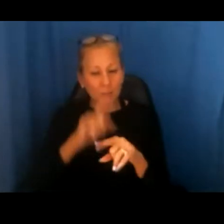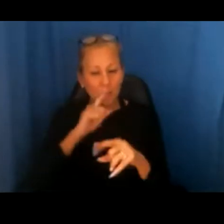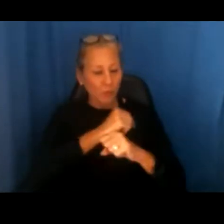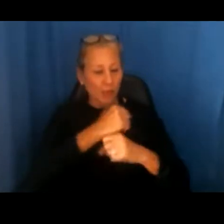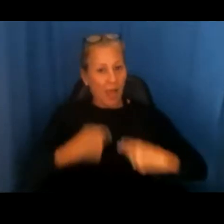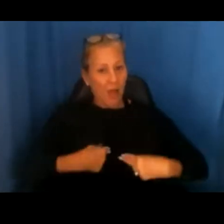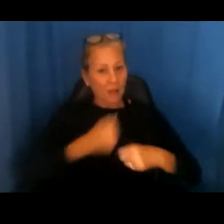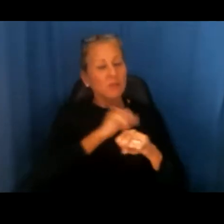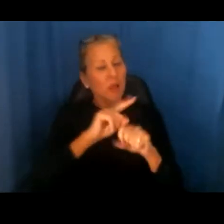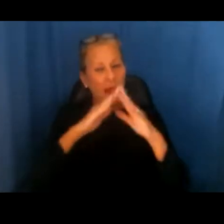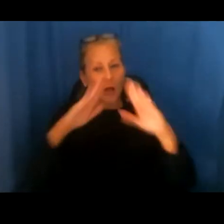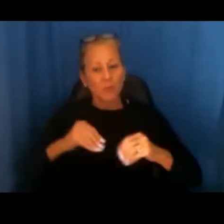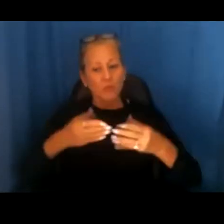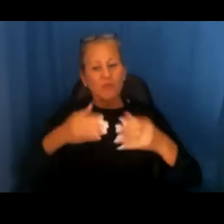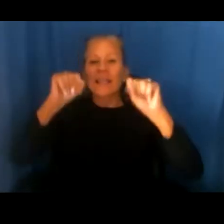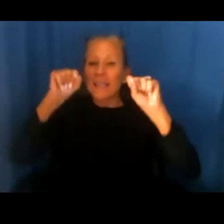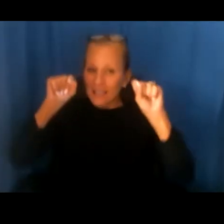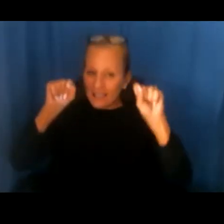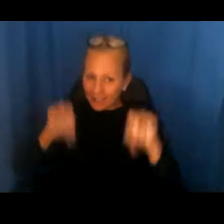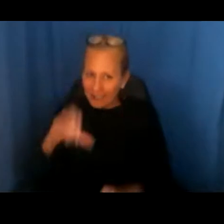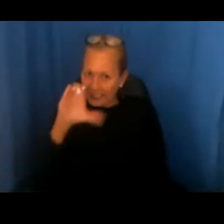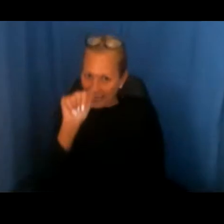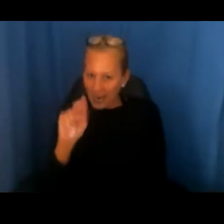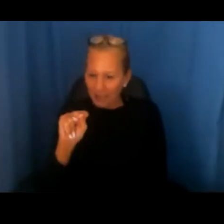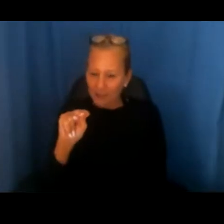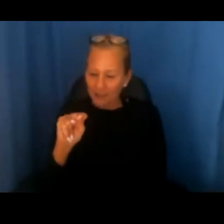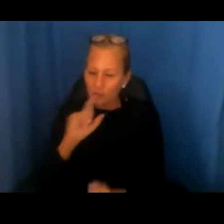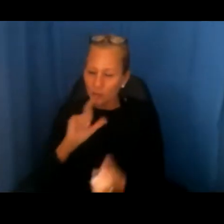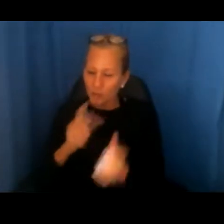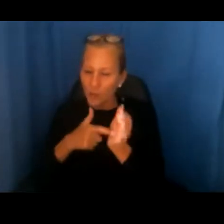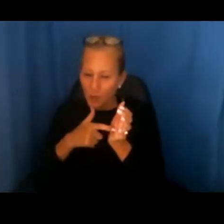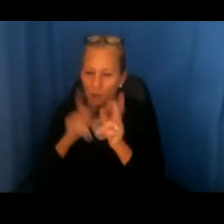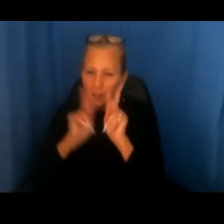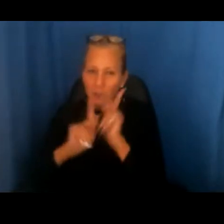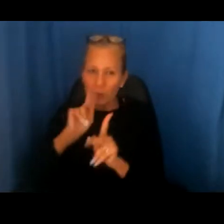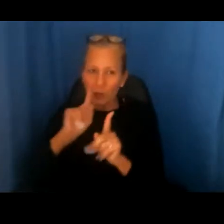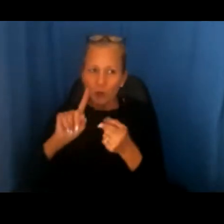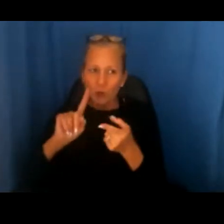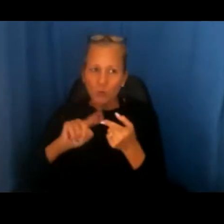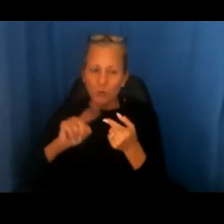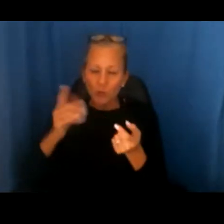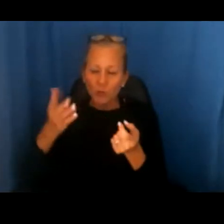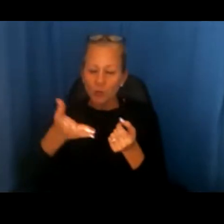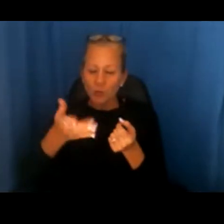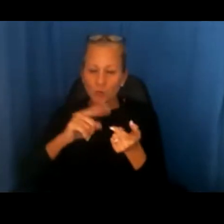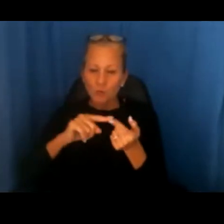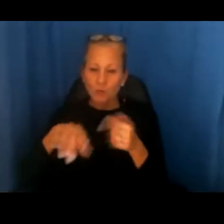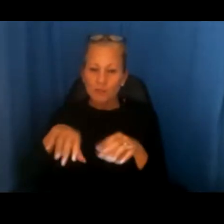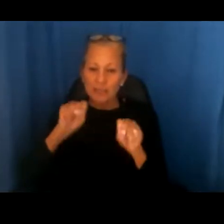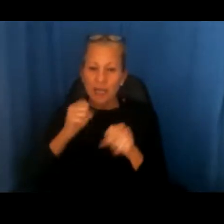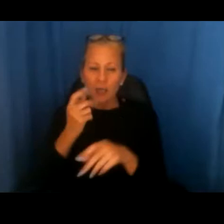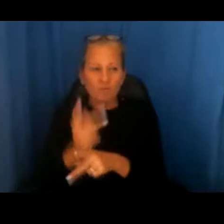housing providers can definitely require people to take the precautions